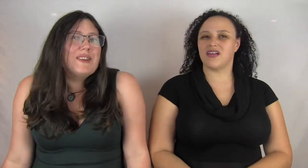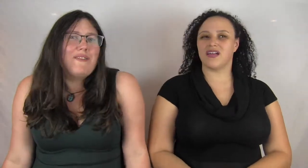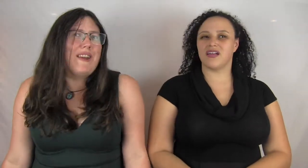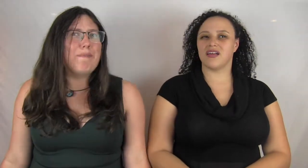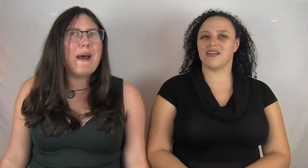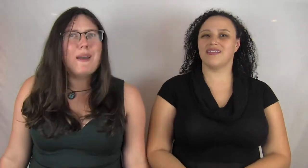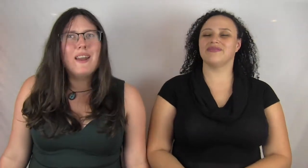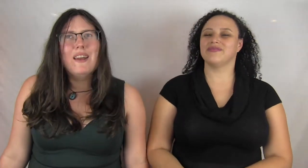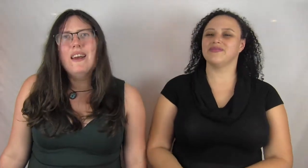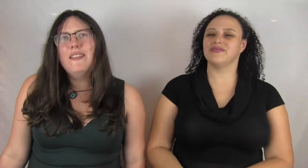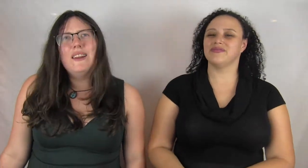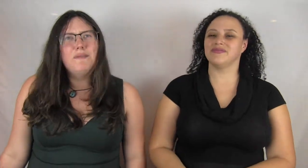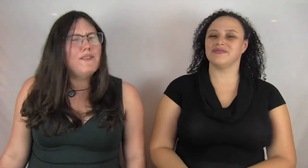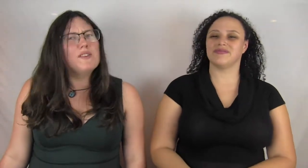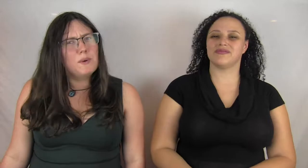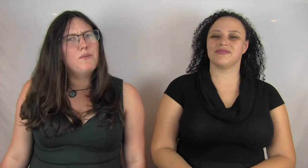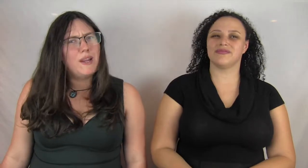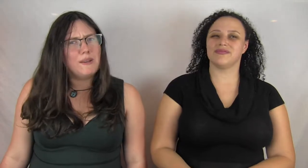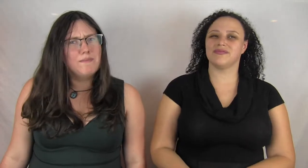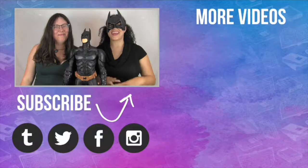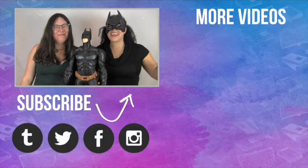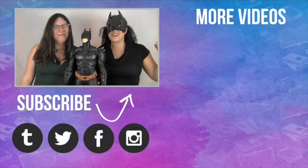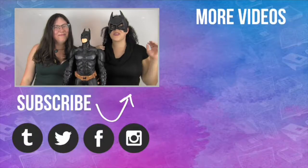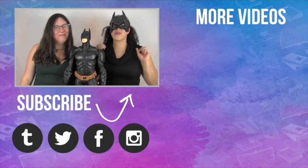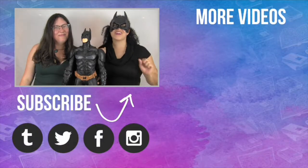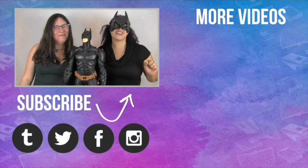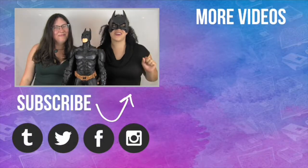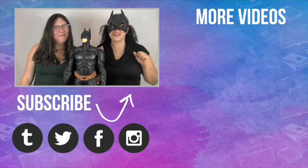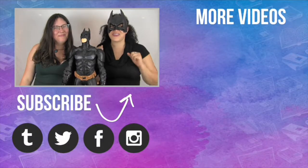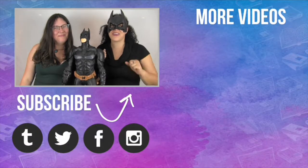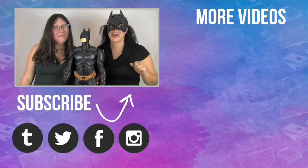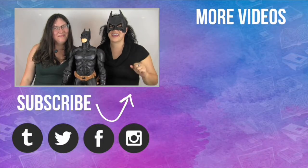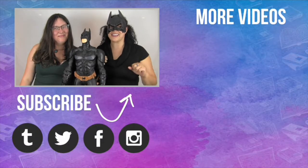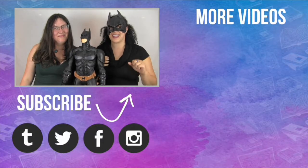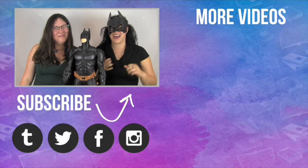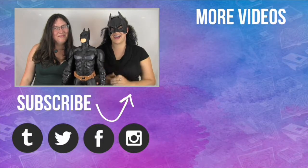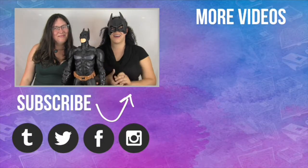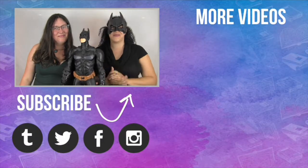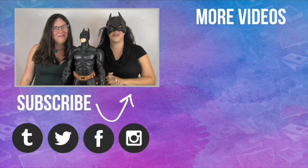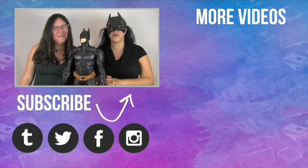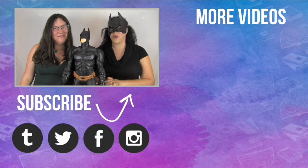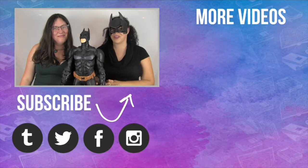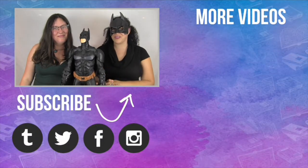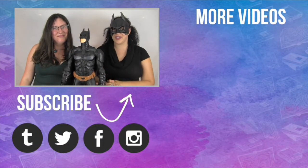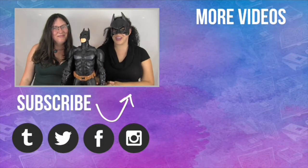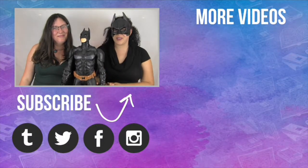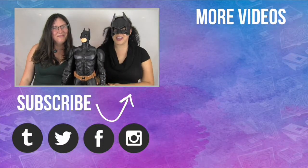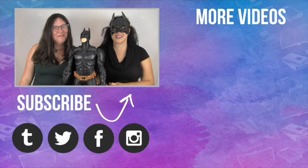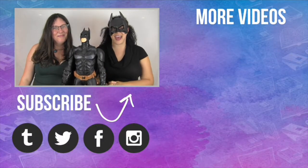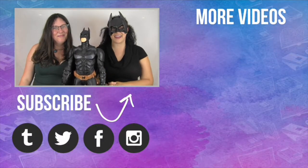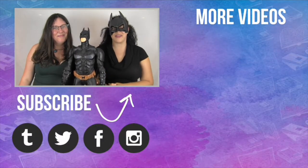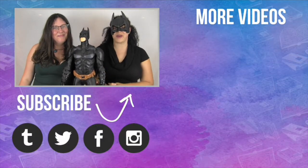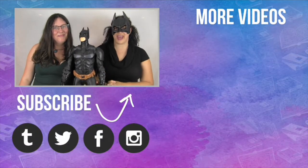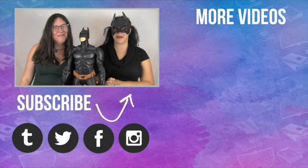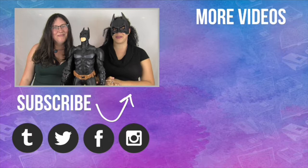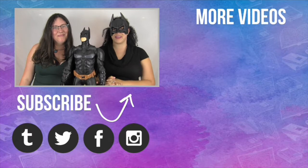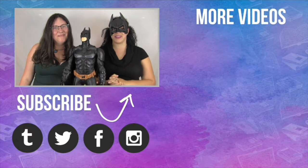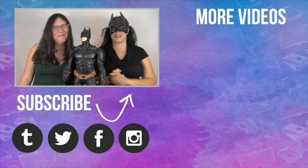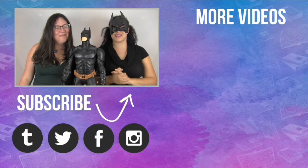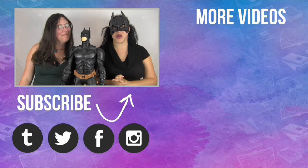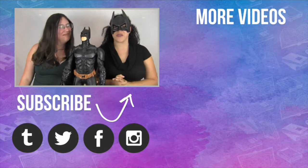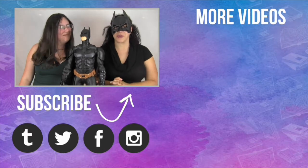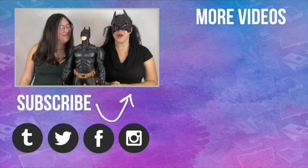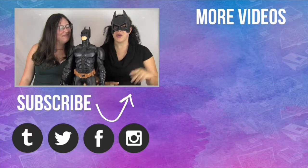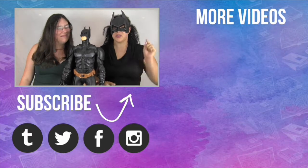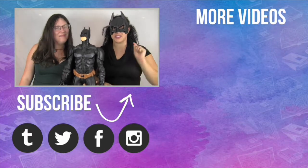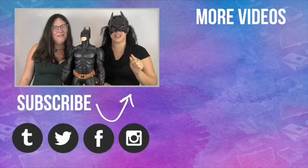or if you're just a fan of Batman, then give this one a read. Thank you for watching our review, guys! If you want to find out exactly what happened